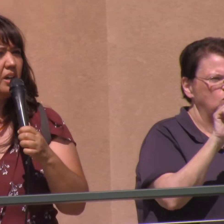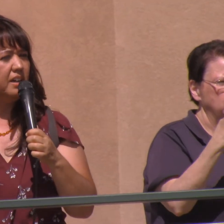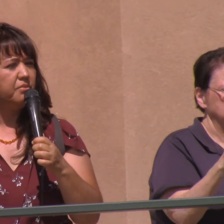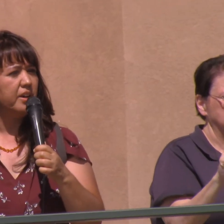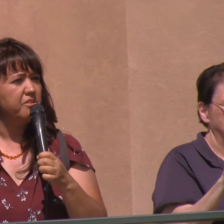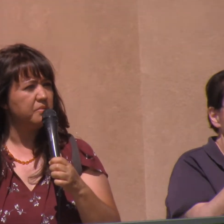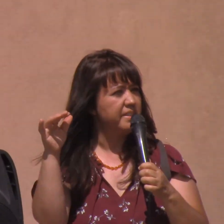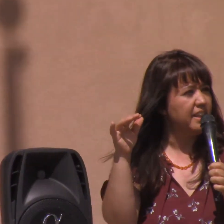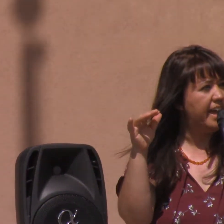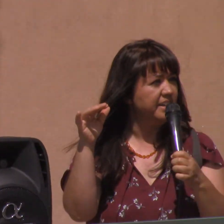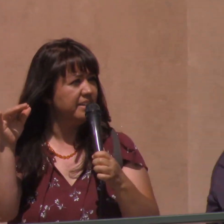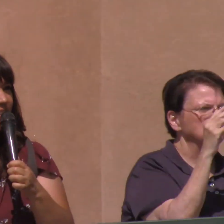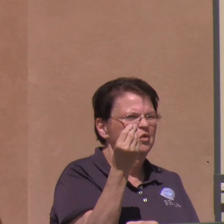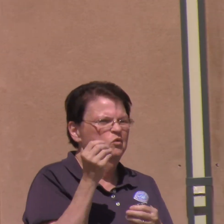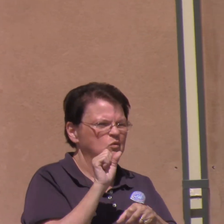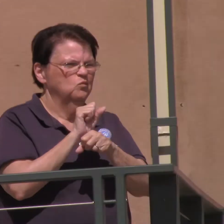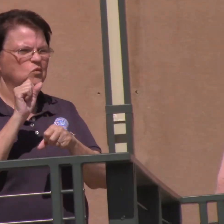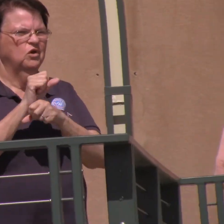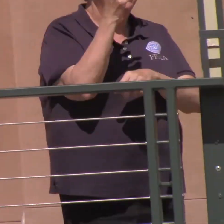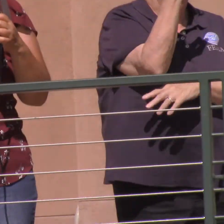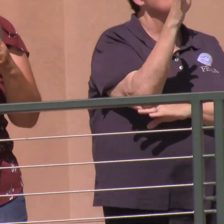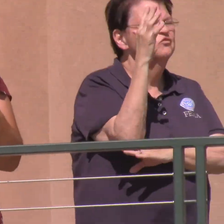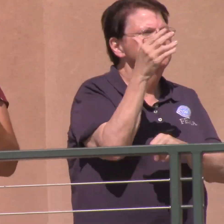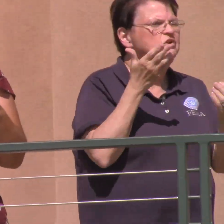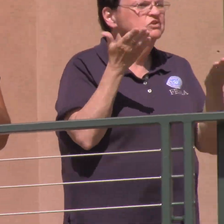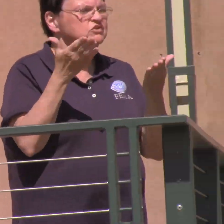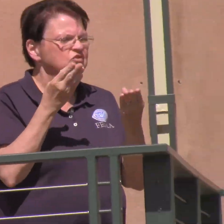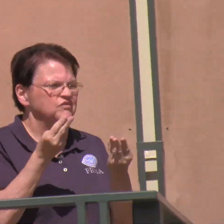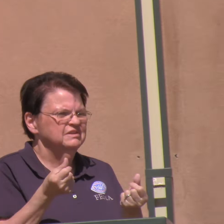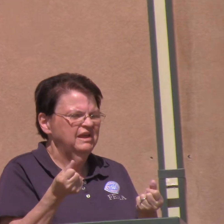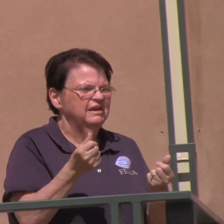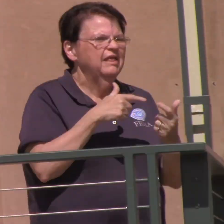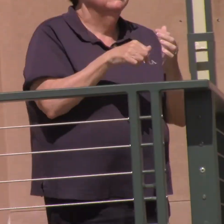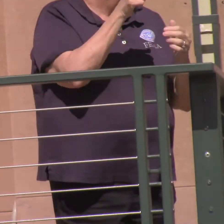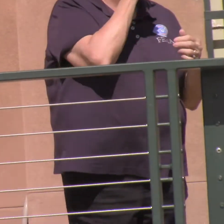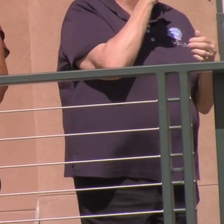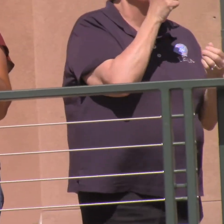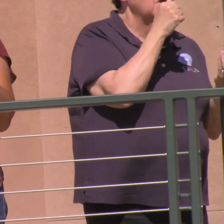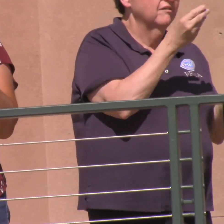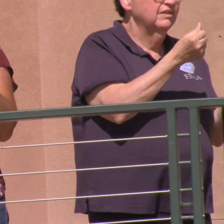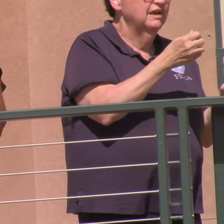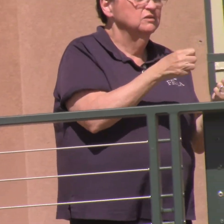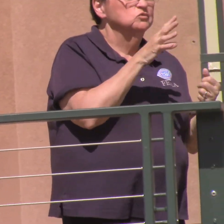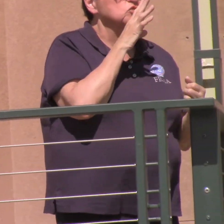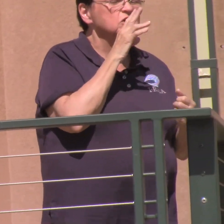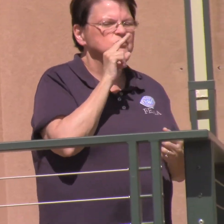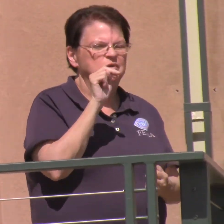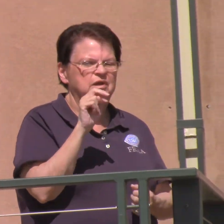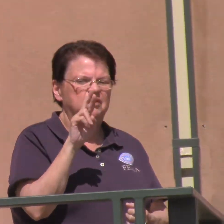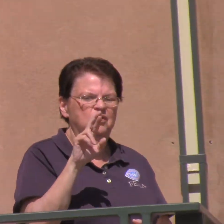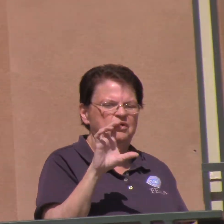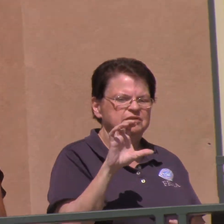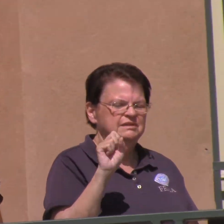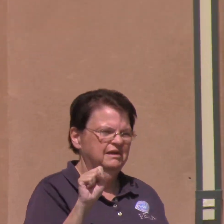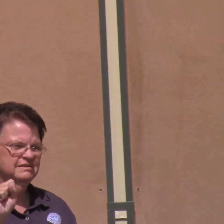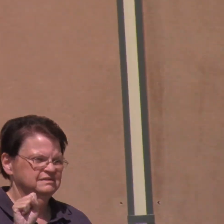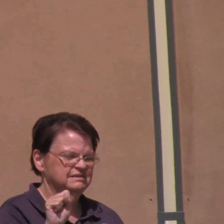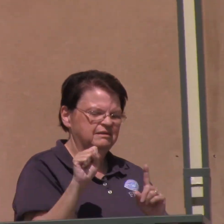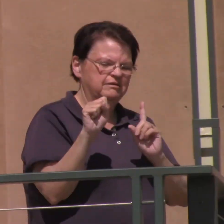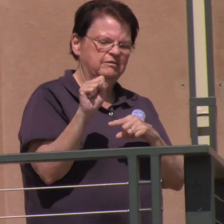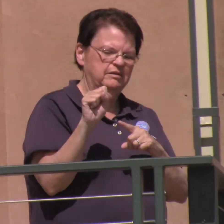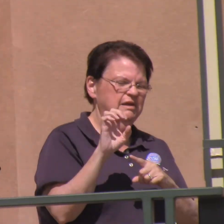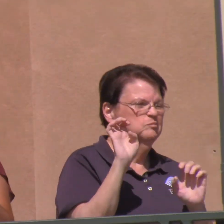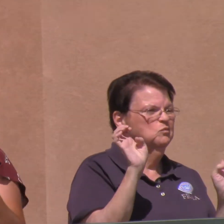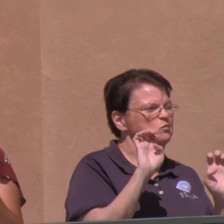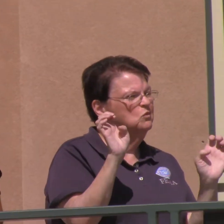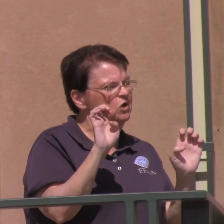only going to work on Forest Service lands and then there's the private lands and that's where you're going to talk to NRCS, Emergency Watershed Program,